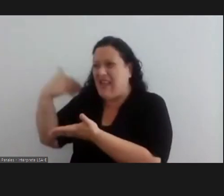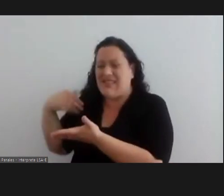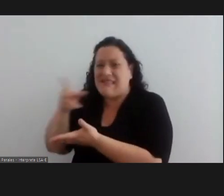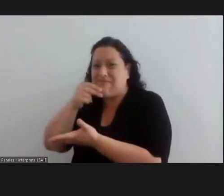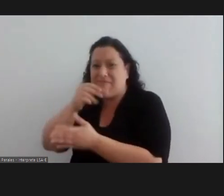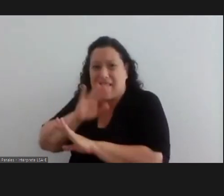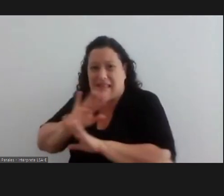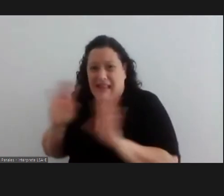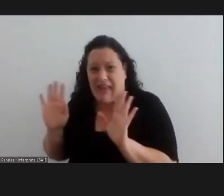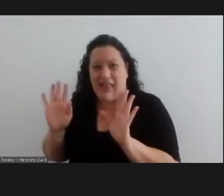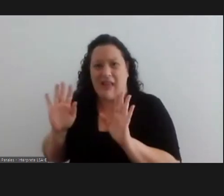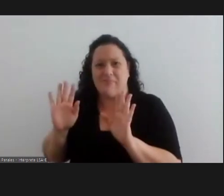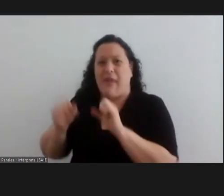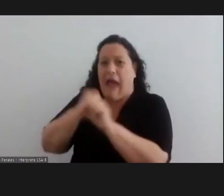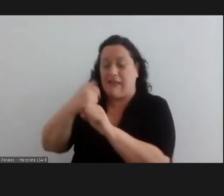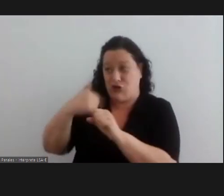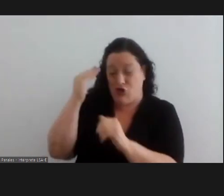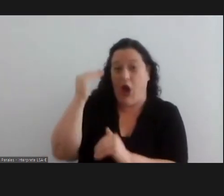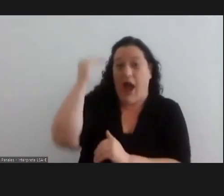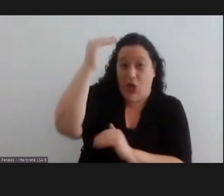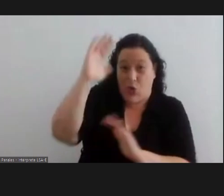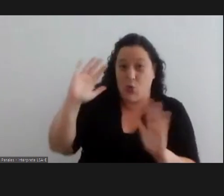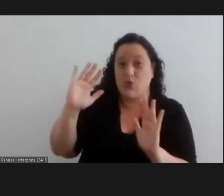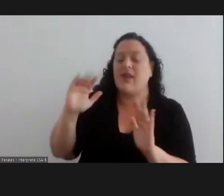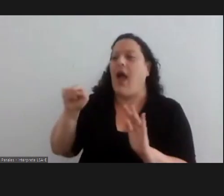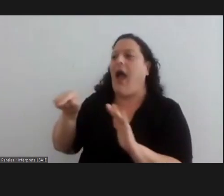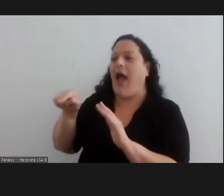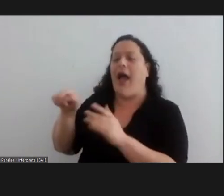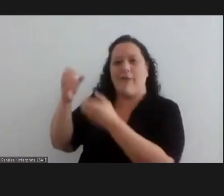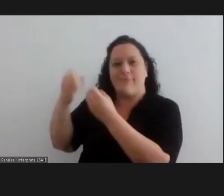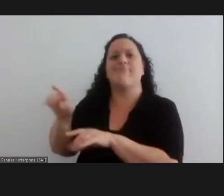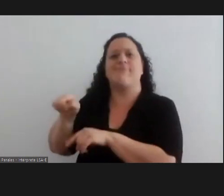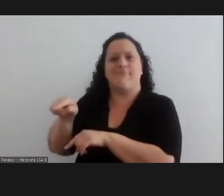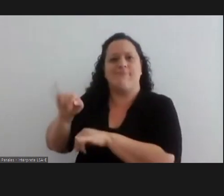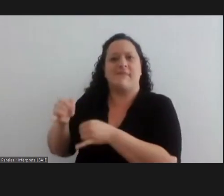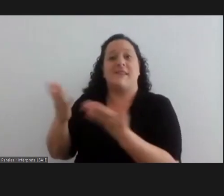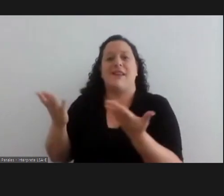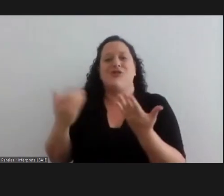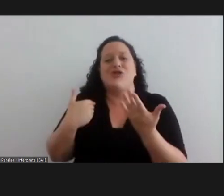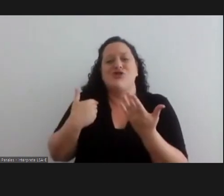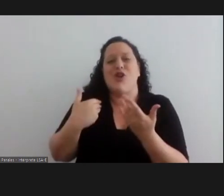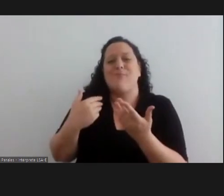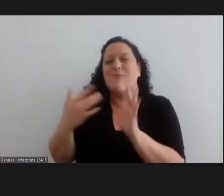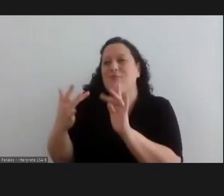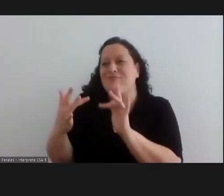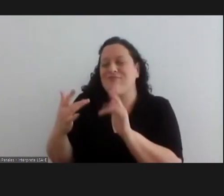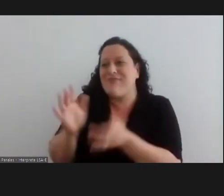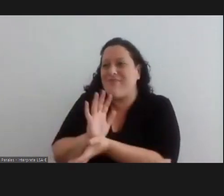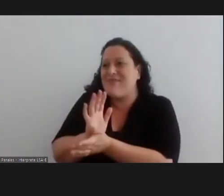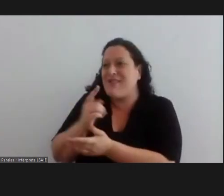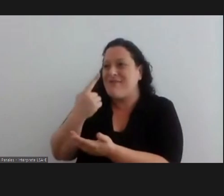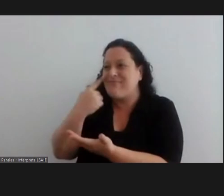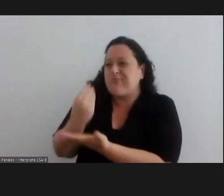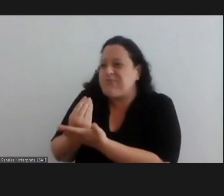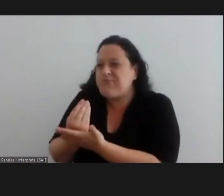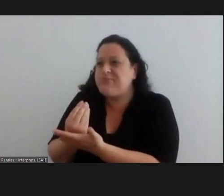until i was an adult and this made me realize more and more what was happening next to me going back to the plane story only